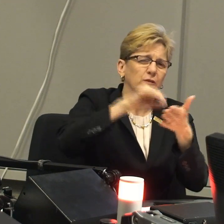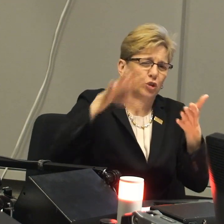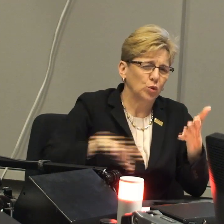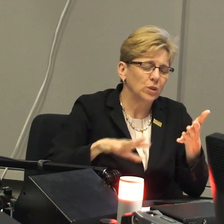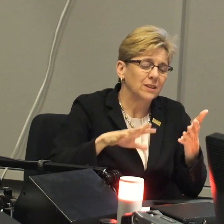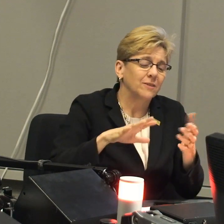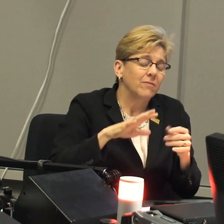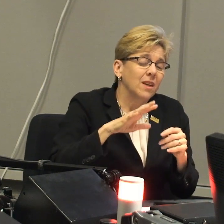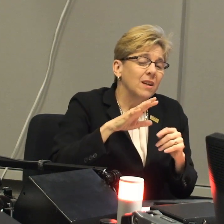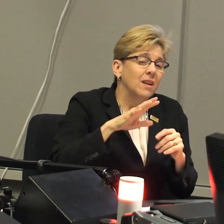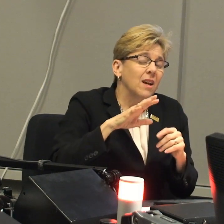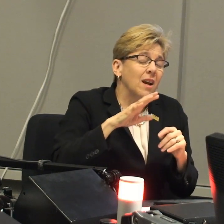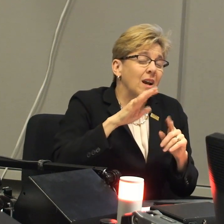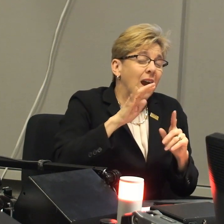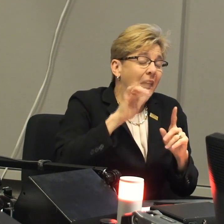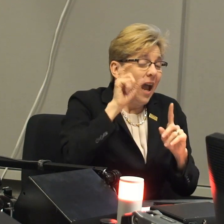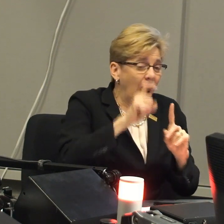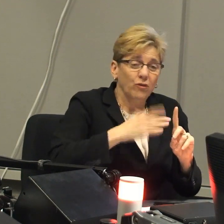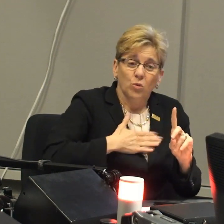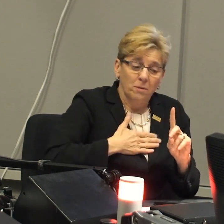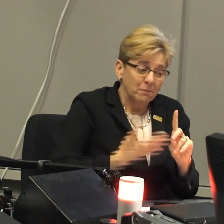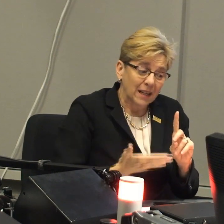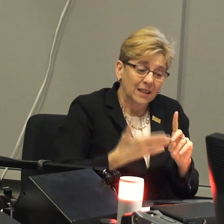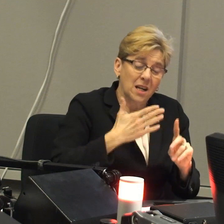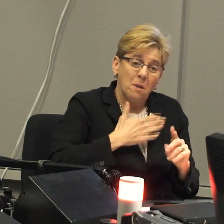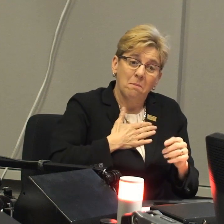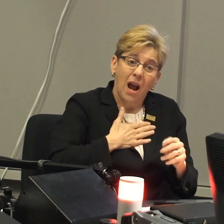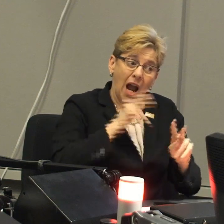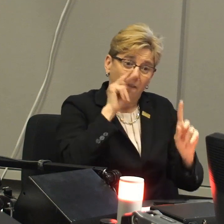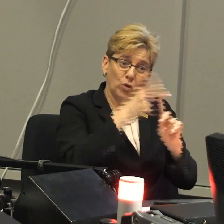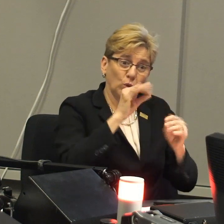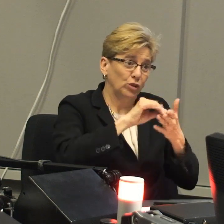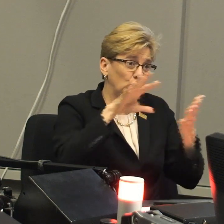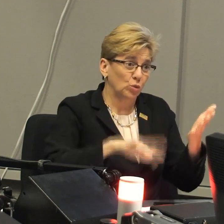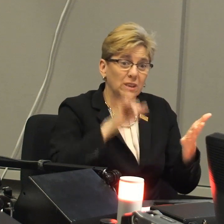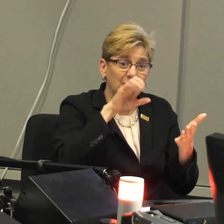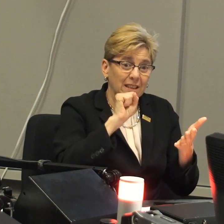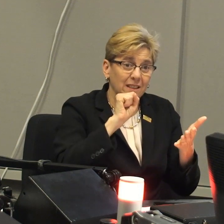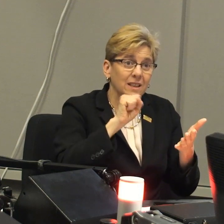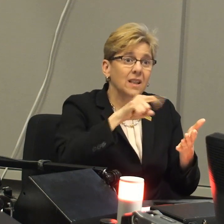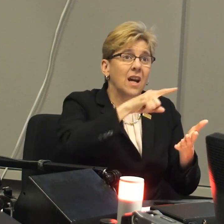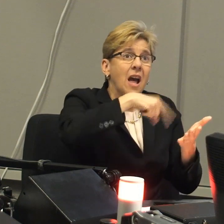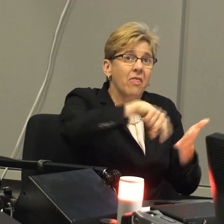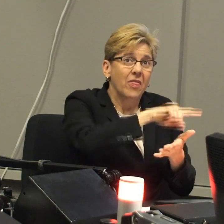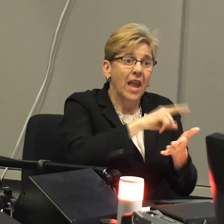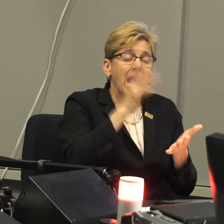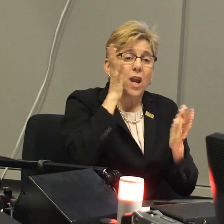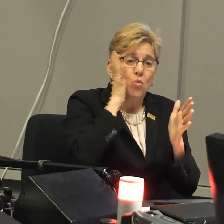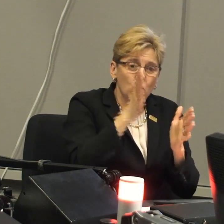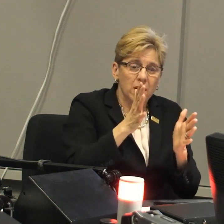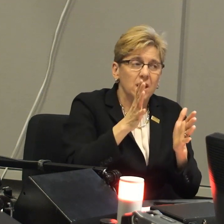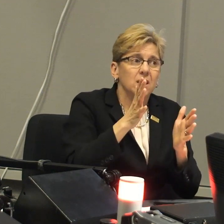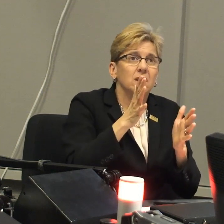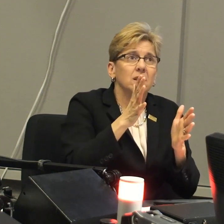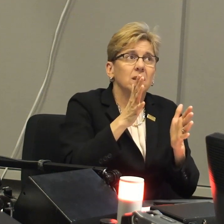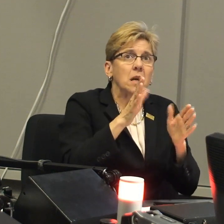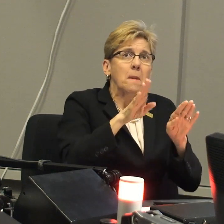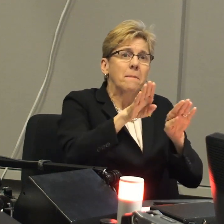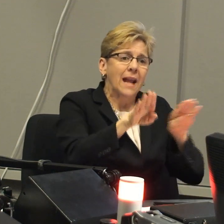sense of jail and the experience of the students, you know, I have to admit, my view of the students is that